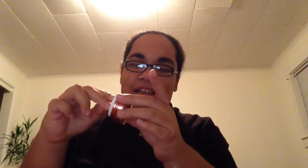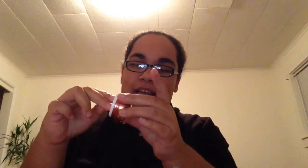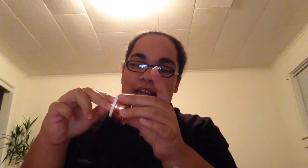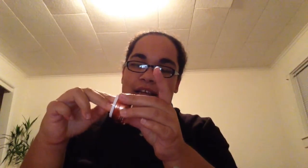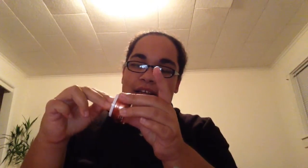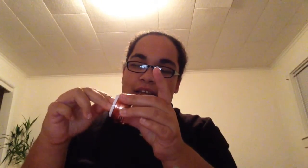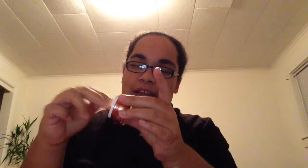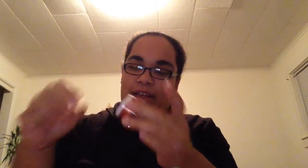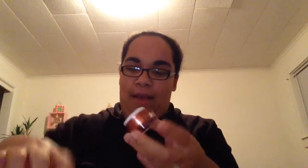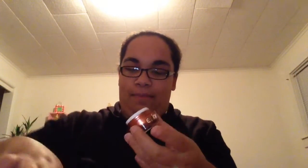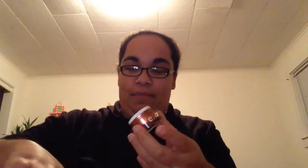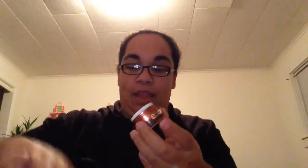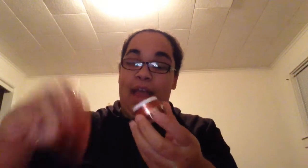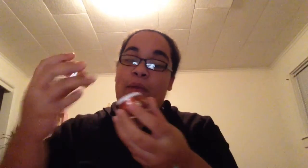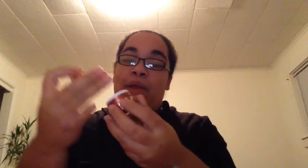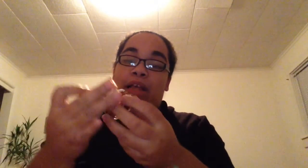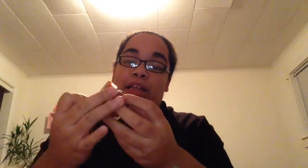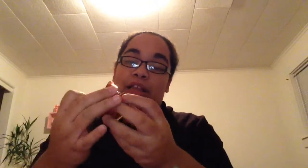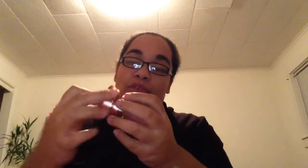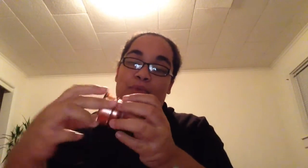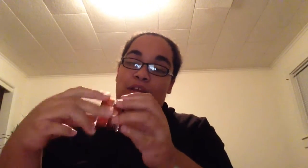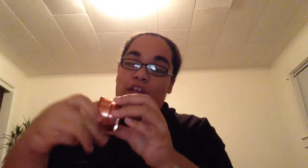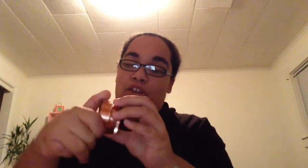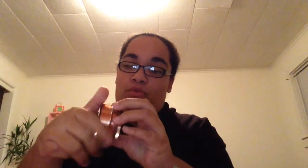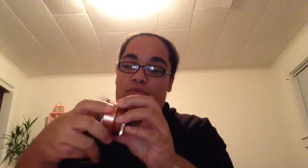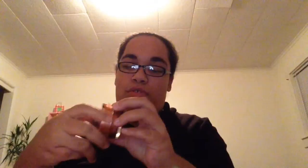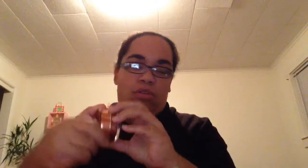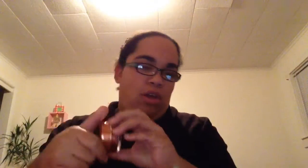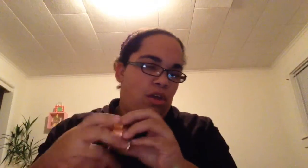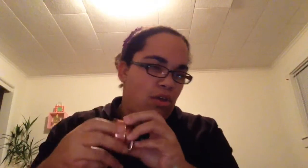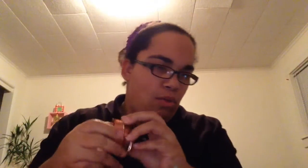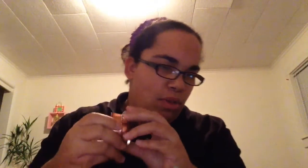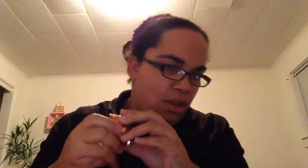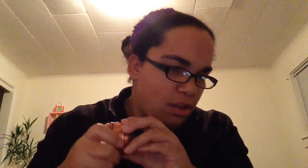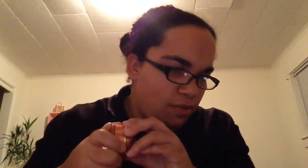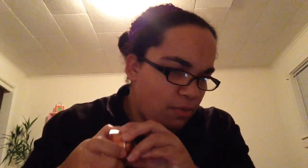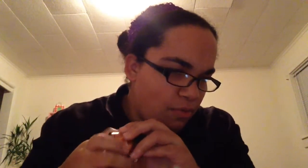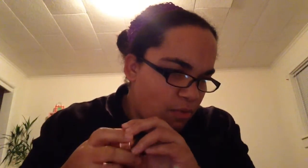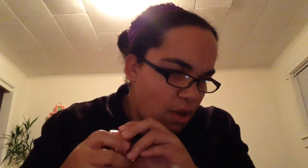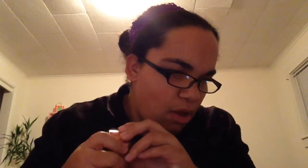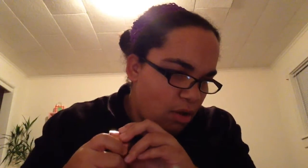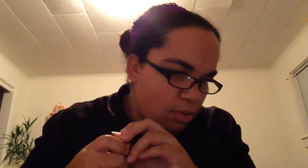okay anyways it's really cute and this is helps